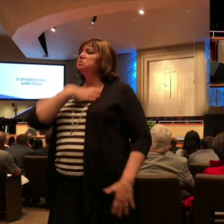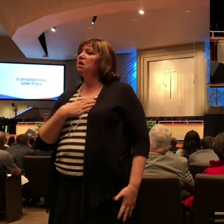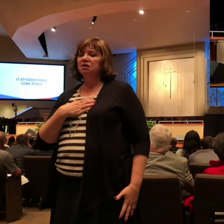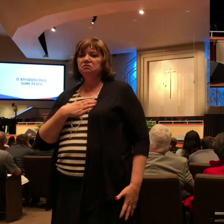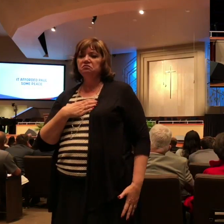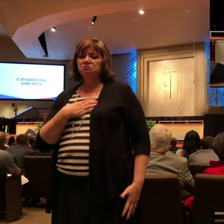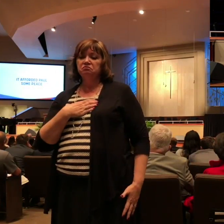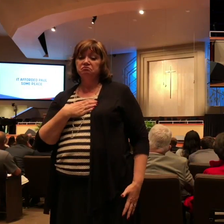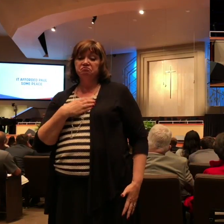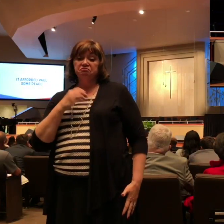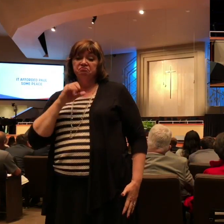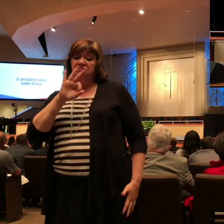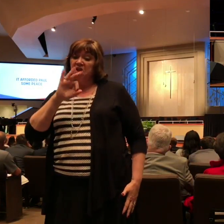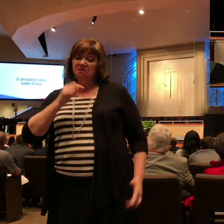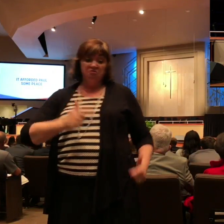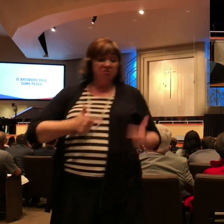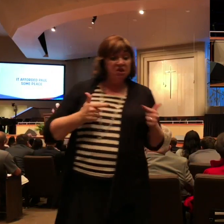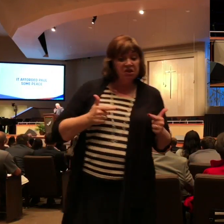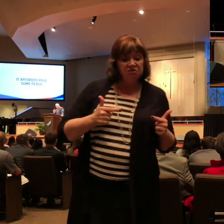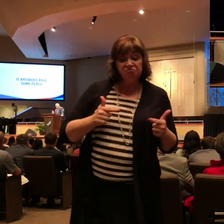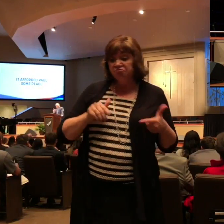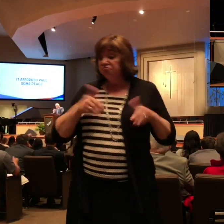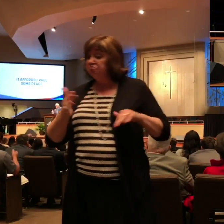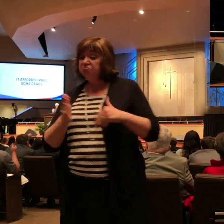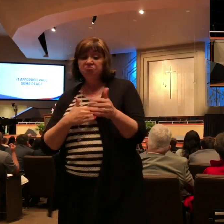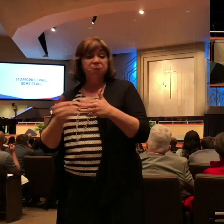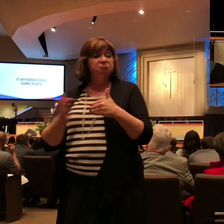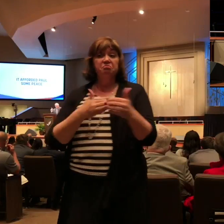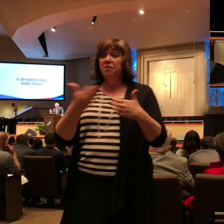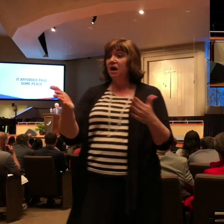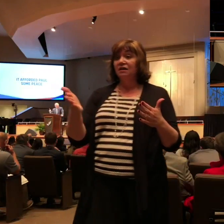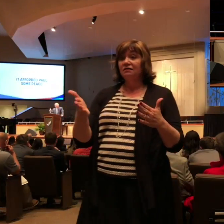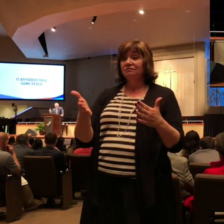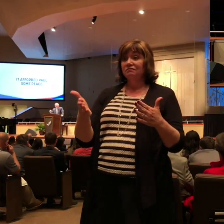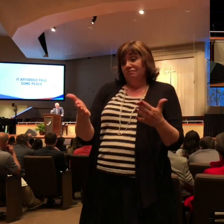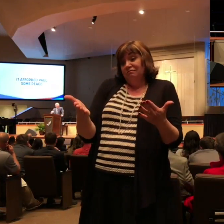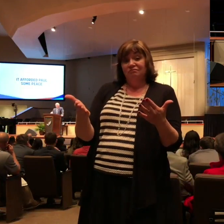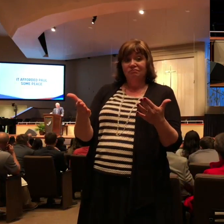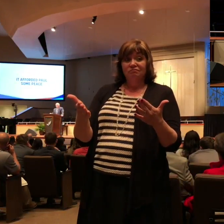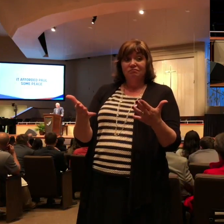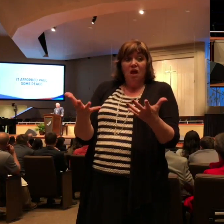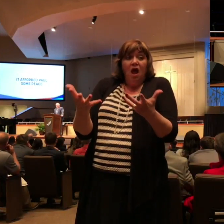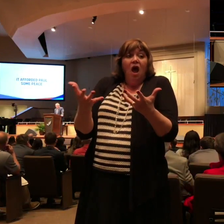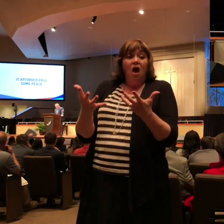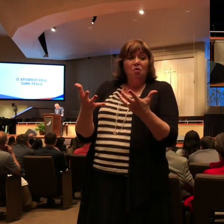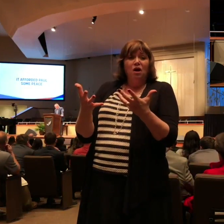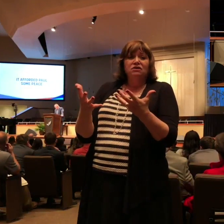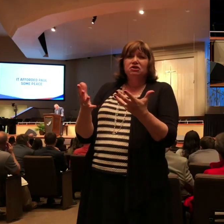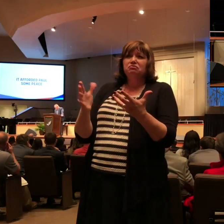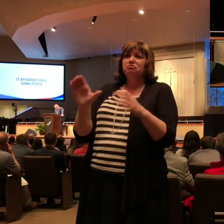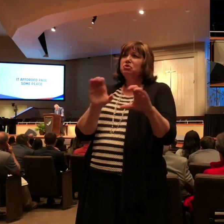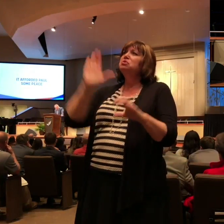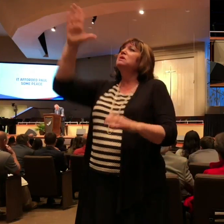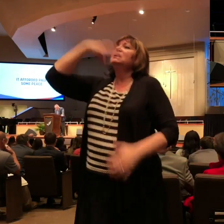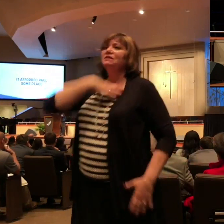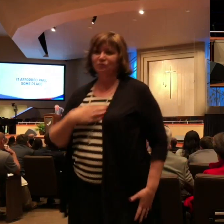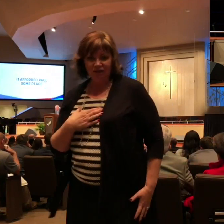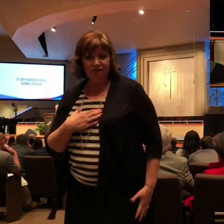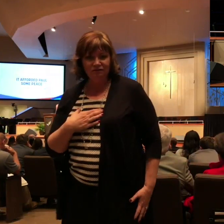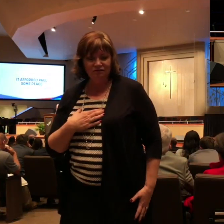life or death it doesn't matter because I'm going to fulfill the purpose that God has for my life the Bible says in Revelation 4 11 you